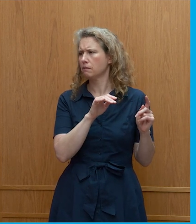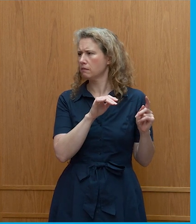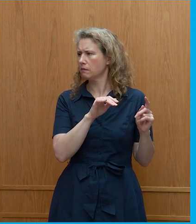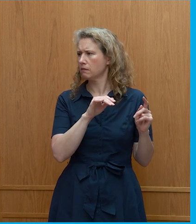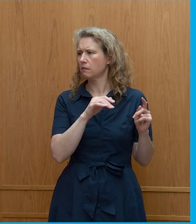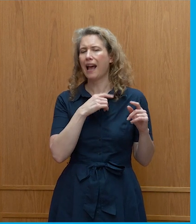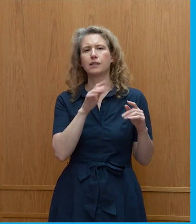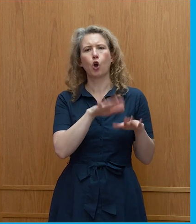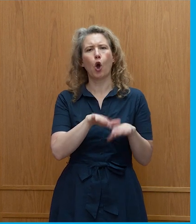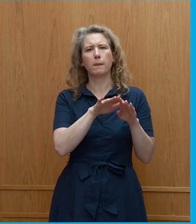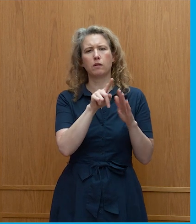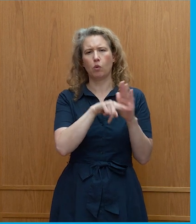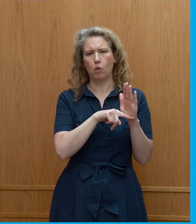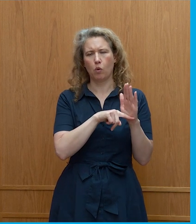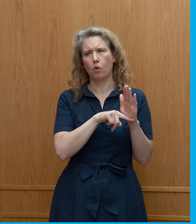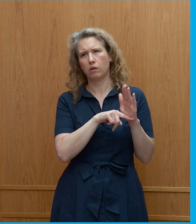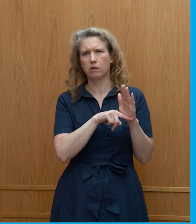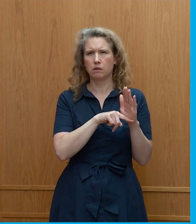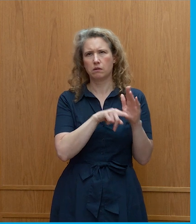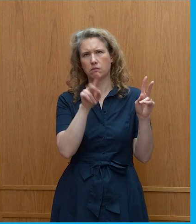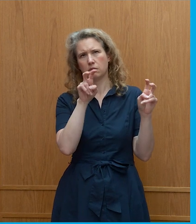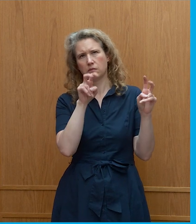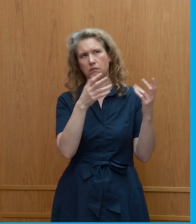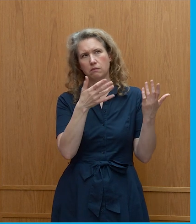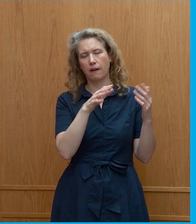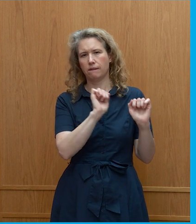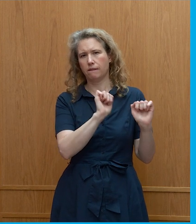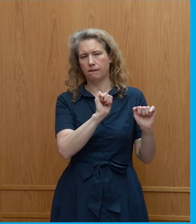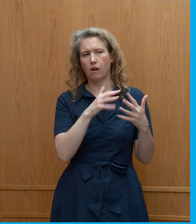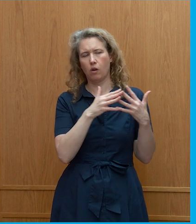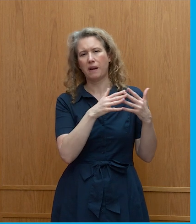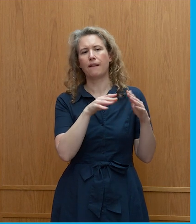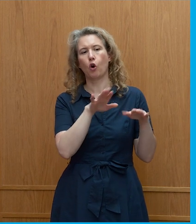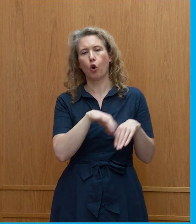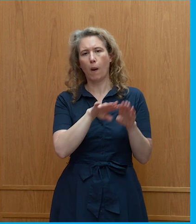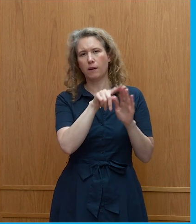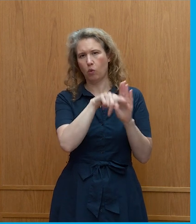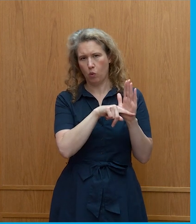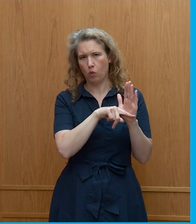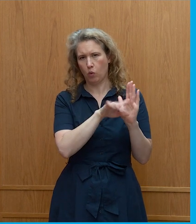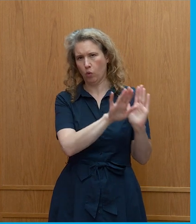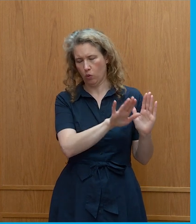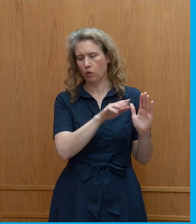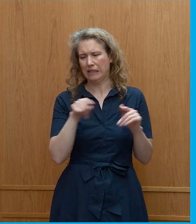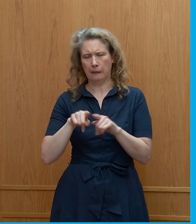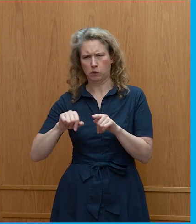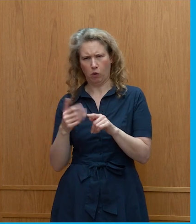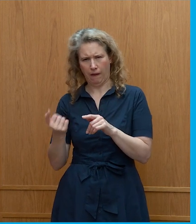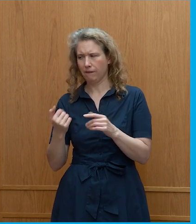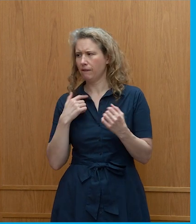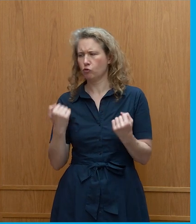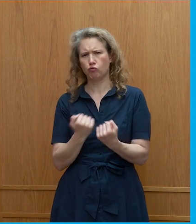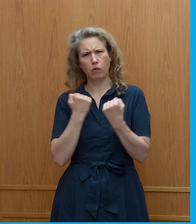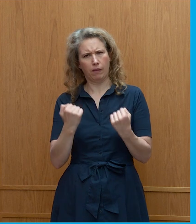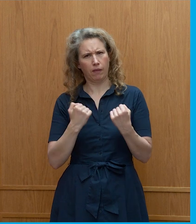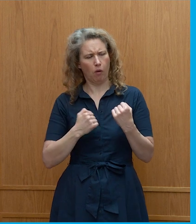You all use common law, not continental law. Yeah, common law. And common law evolves over time, and that's its strength. That's why it's,